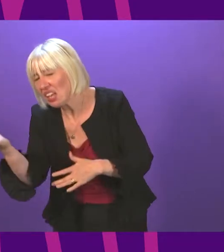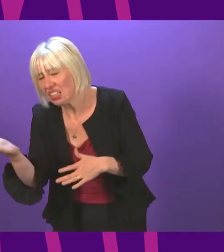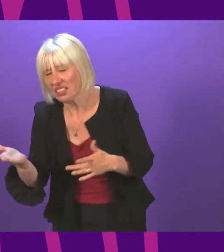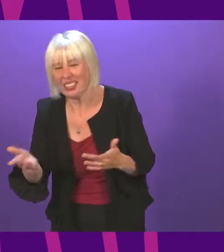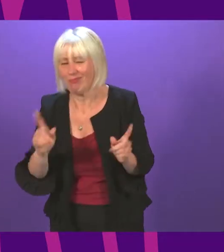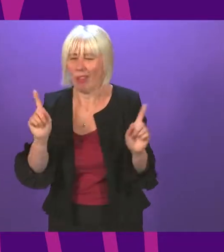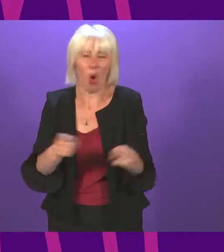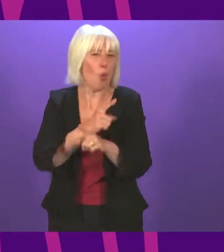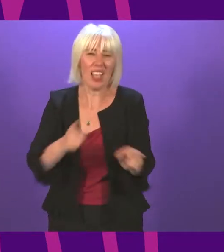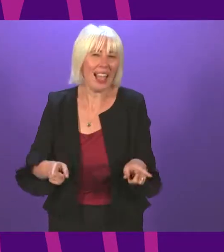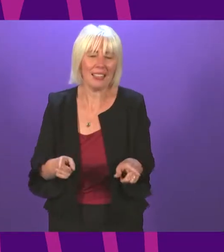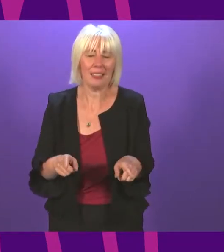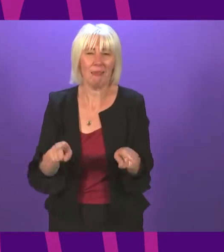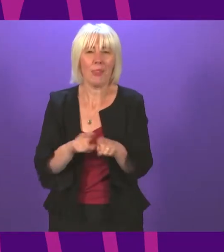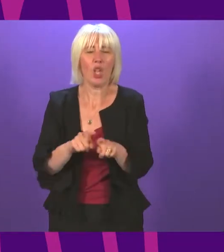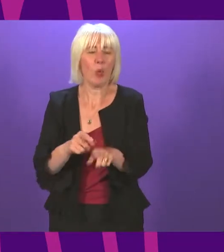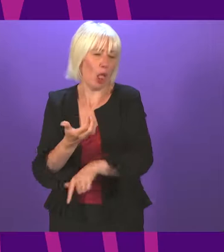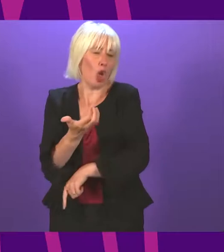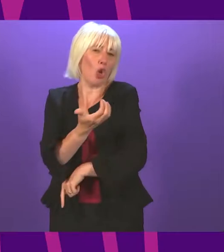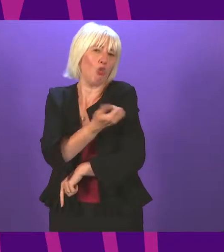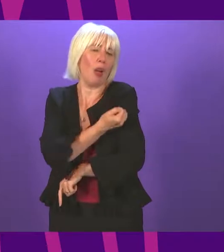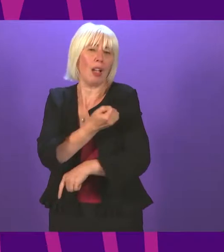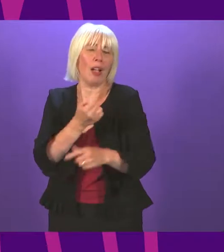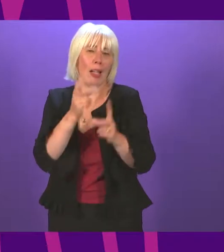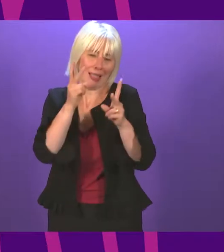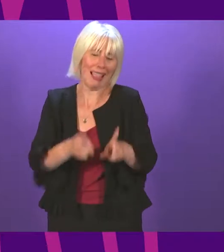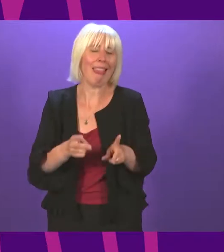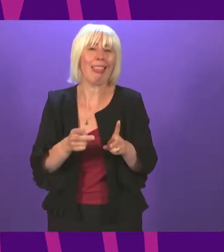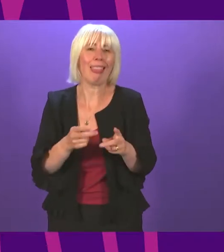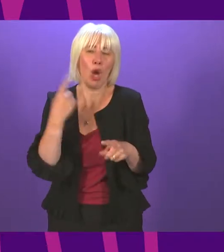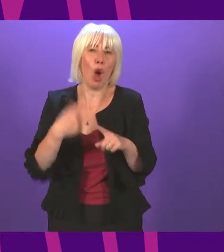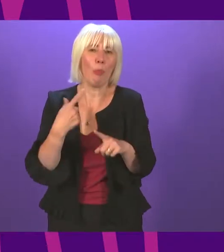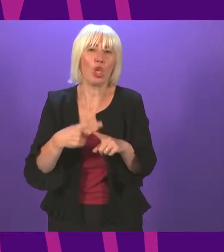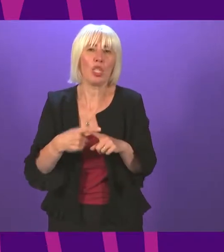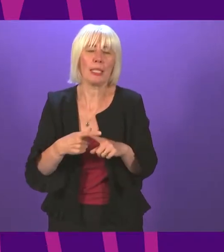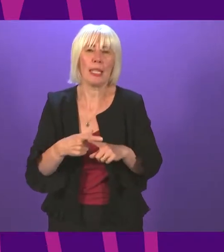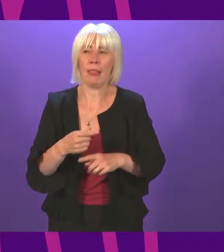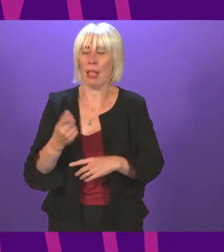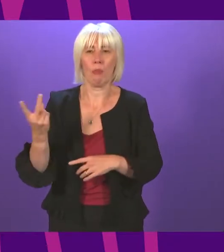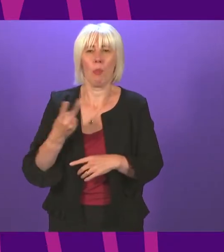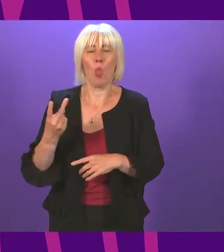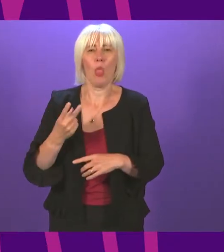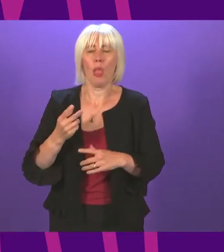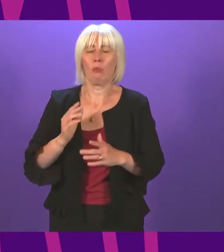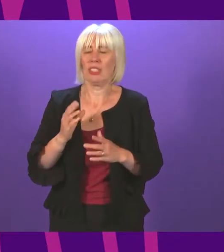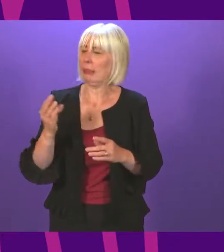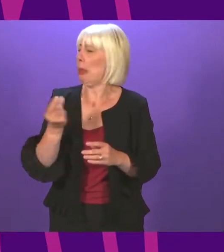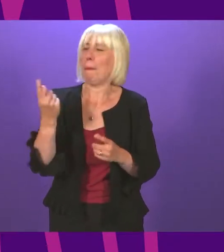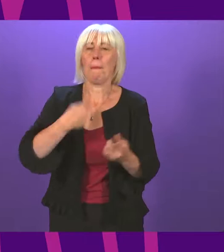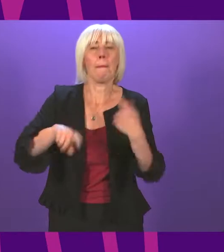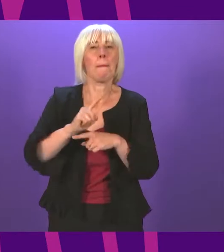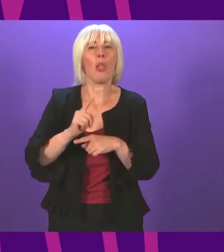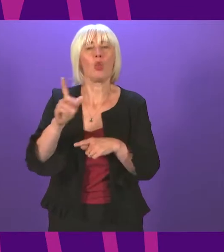around the drug death emergency. A number of us, I think, attended a very moving event this afternoon with Peter Cricant to mark